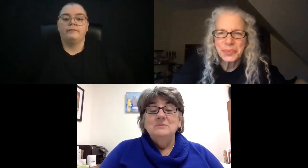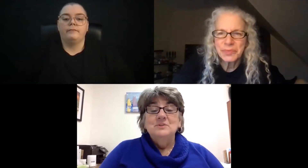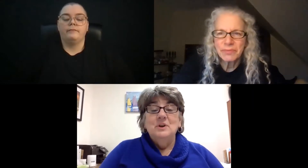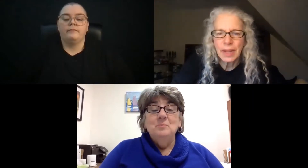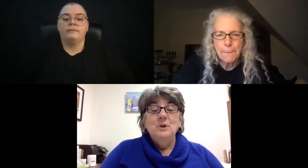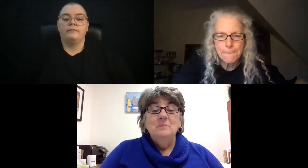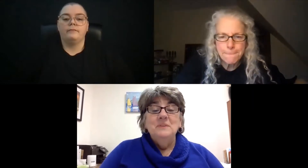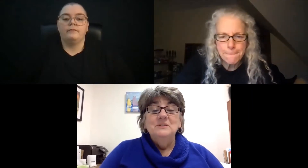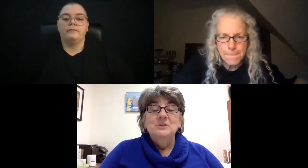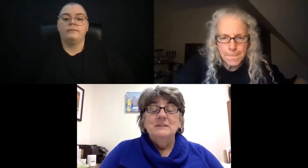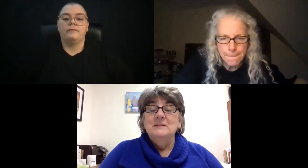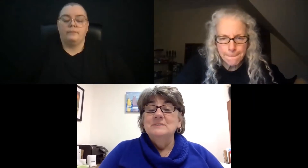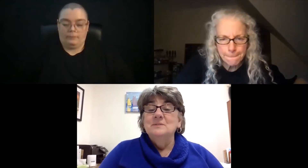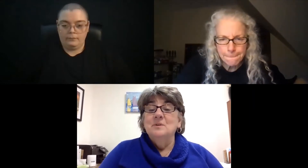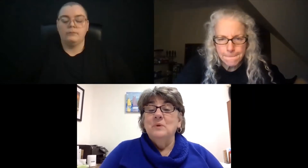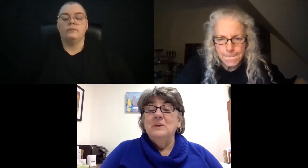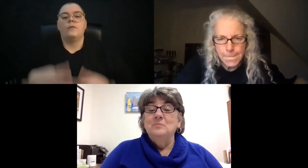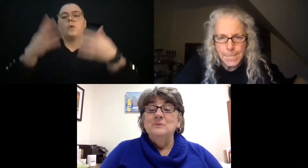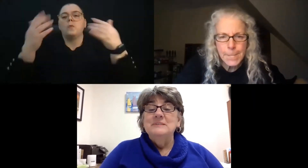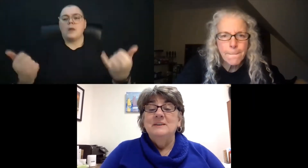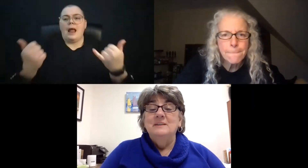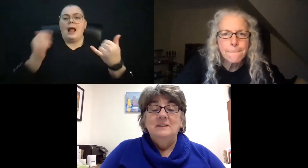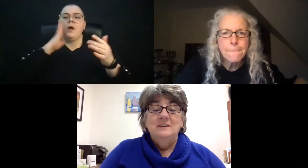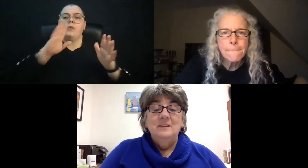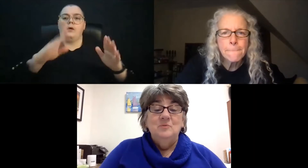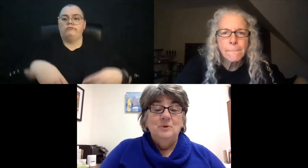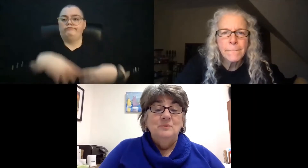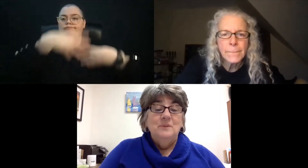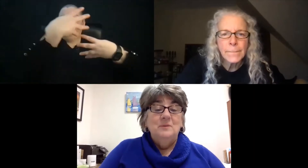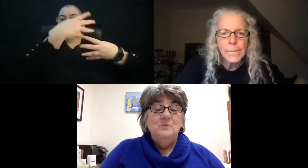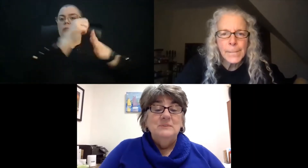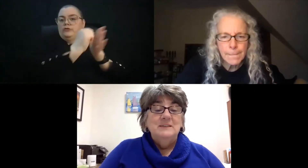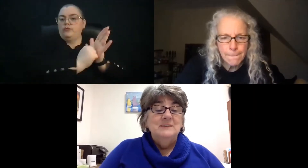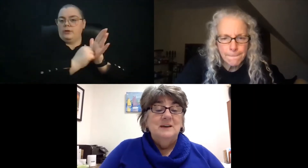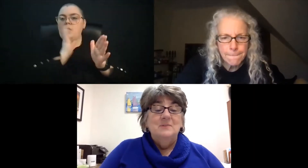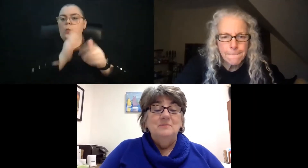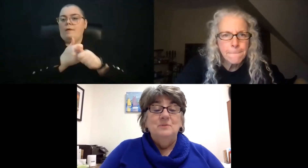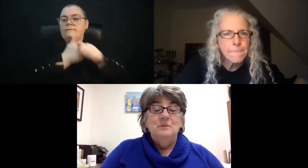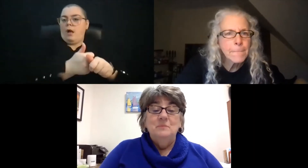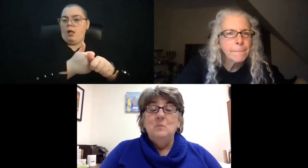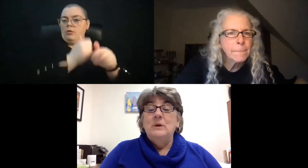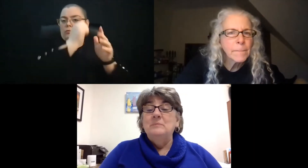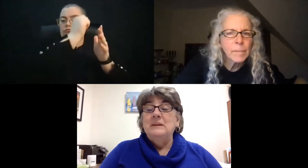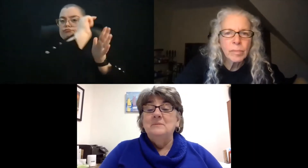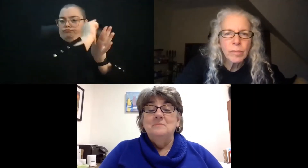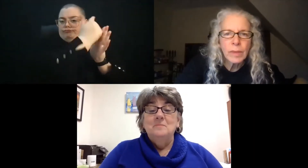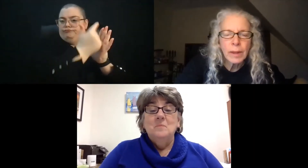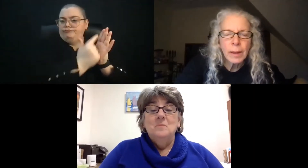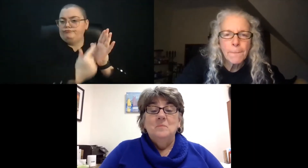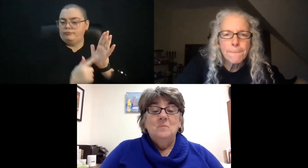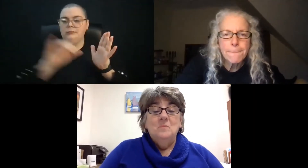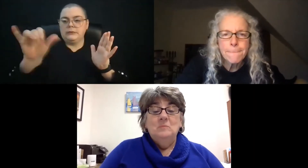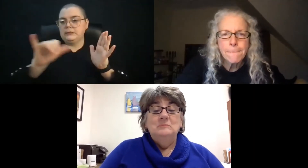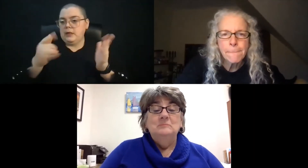I'm just going to pull up the agenda so that we can proceed in the order that it was sent out. If you'll give me one minute.